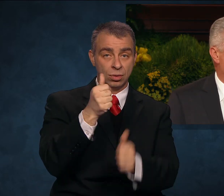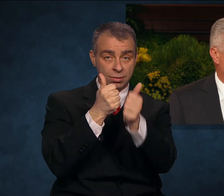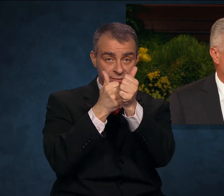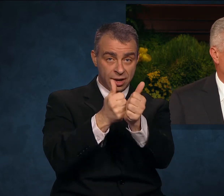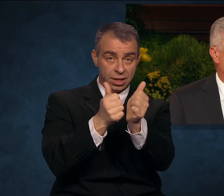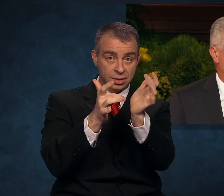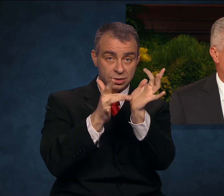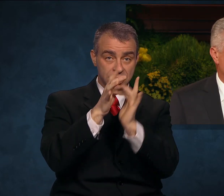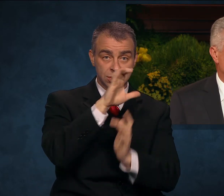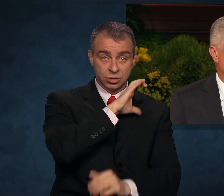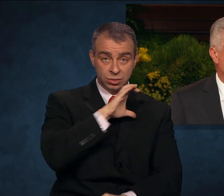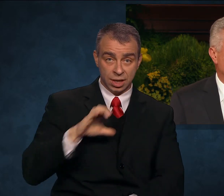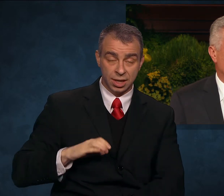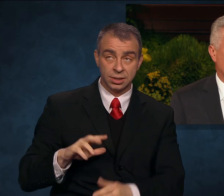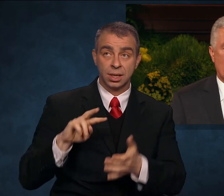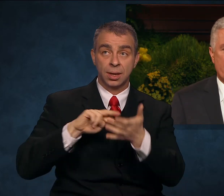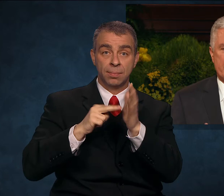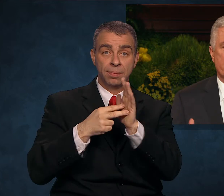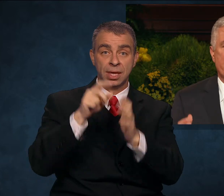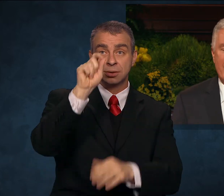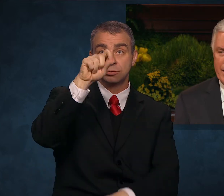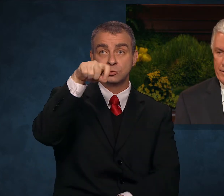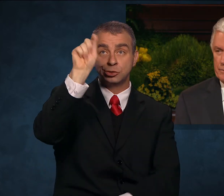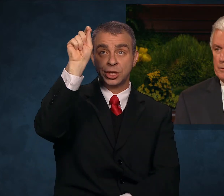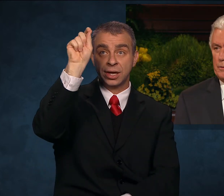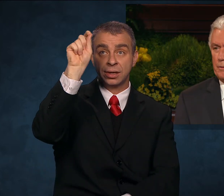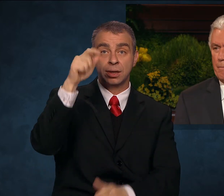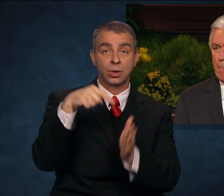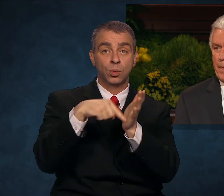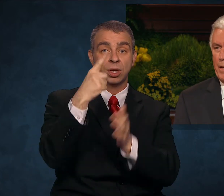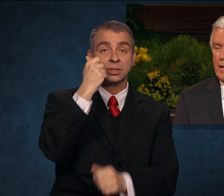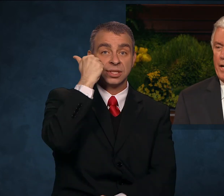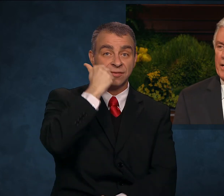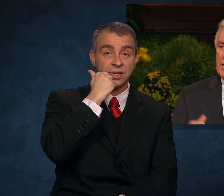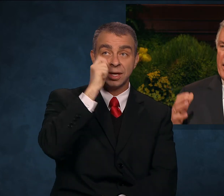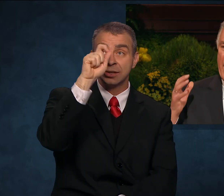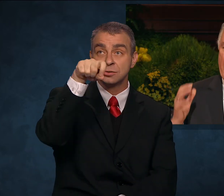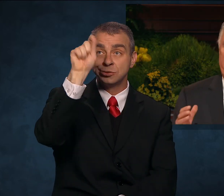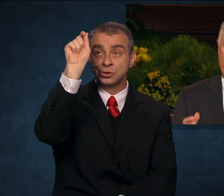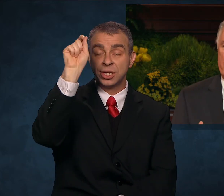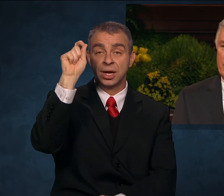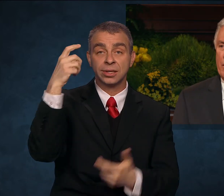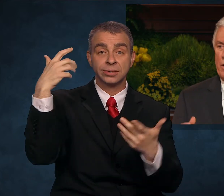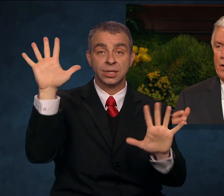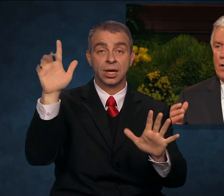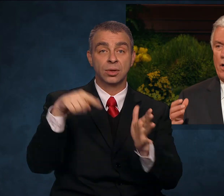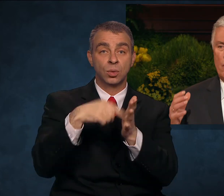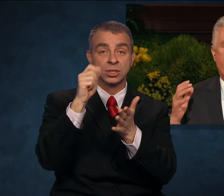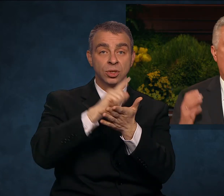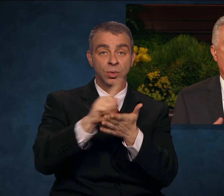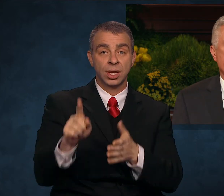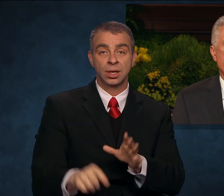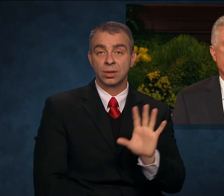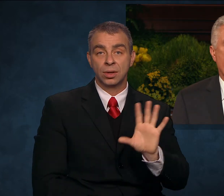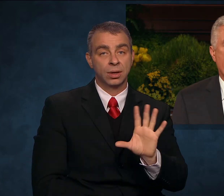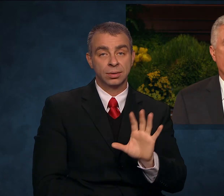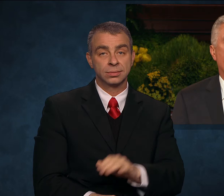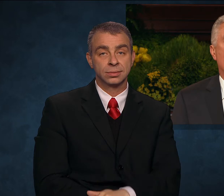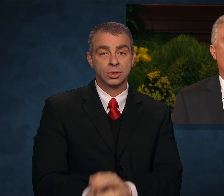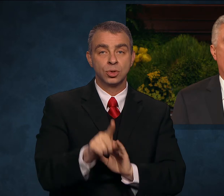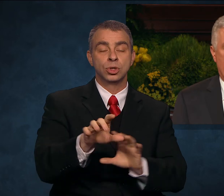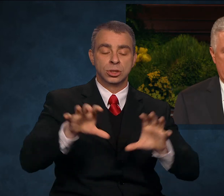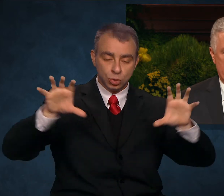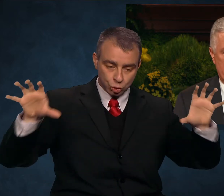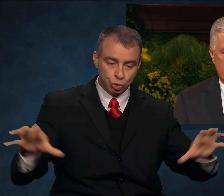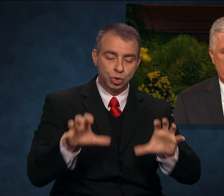not an effort of once a week or once a day. It is an effort of once and